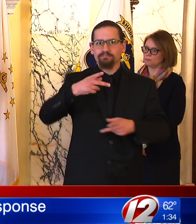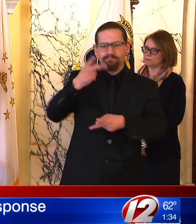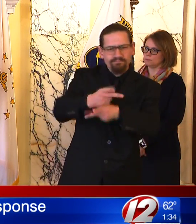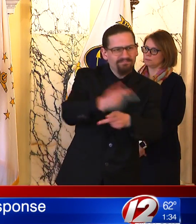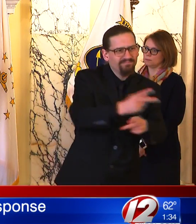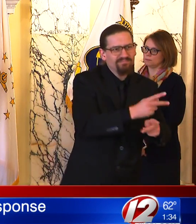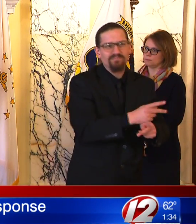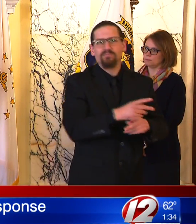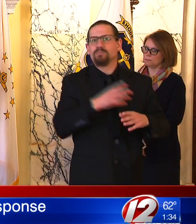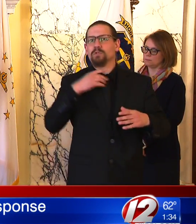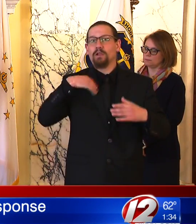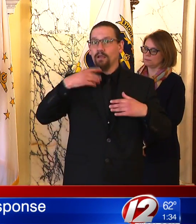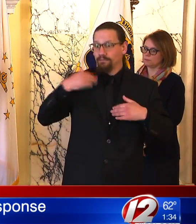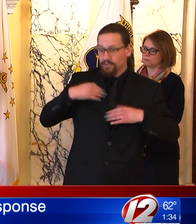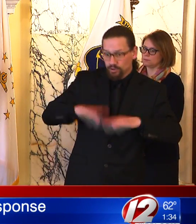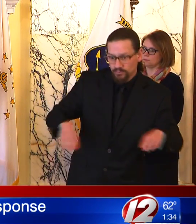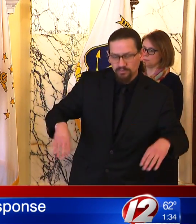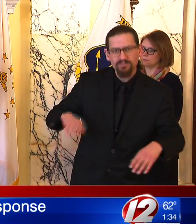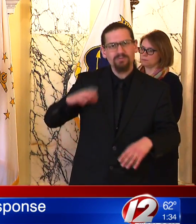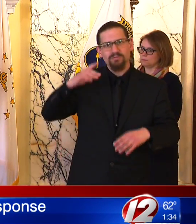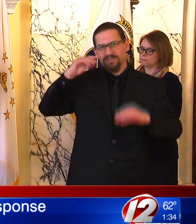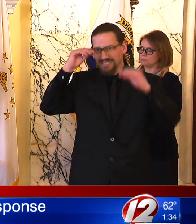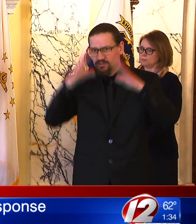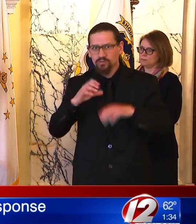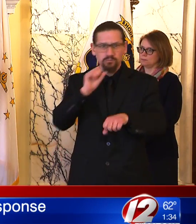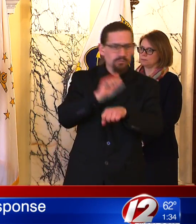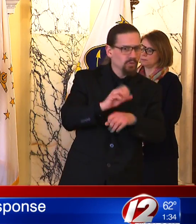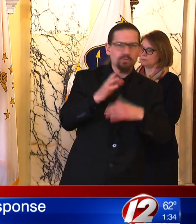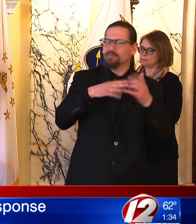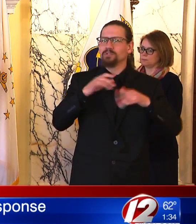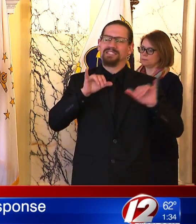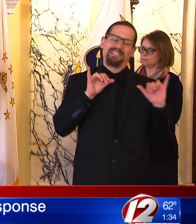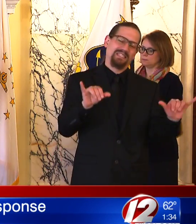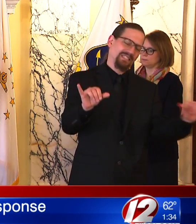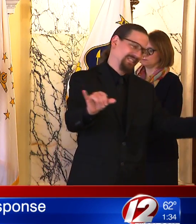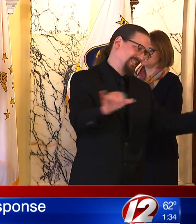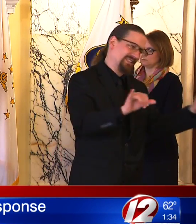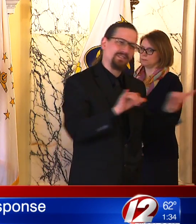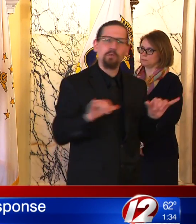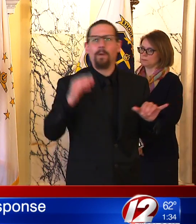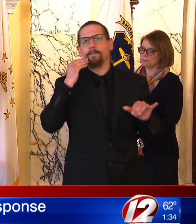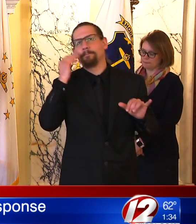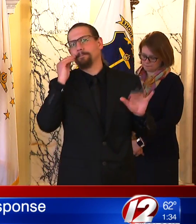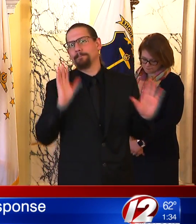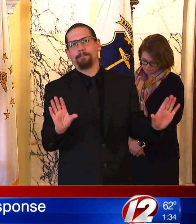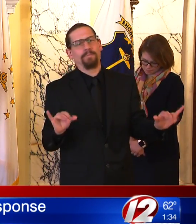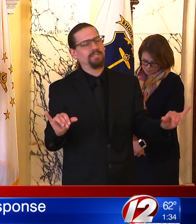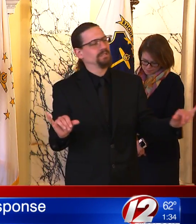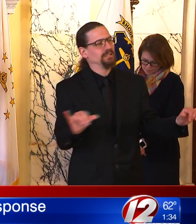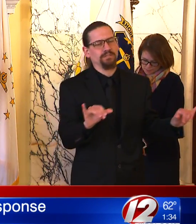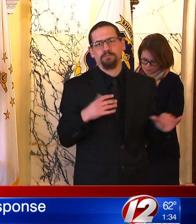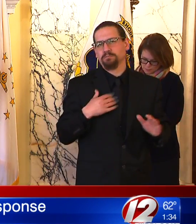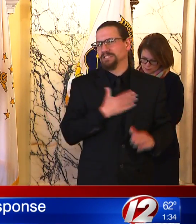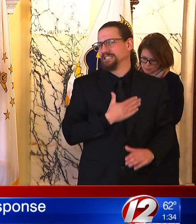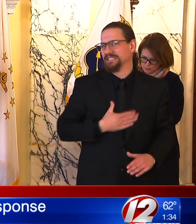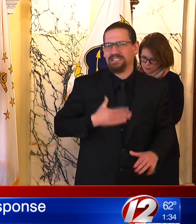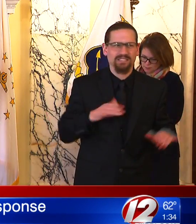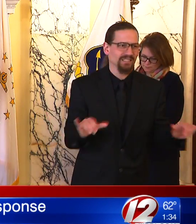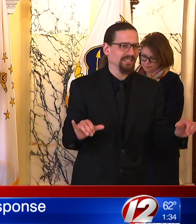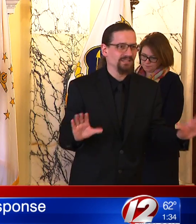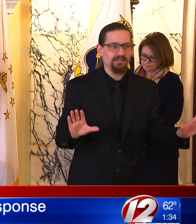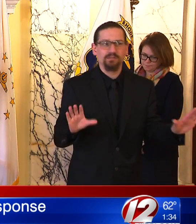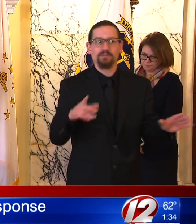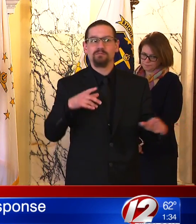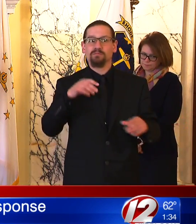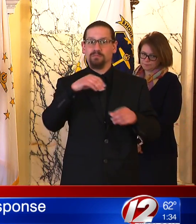we need you to help us get the word out. We need you to make sure this message sinks